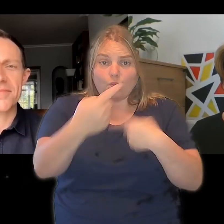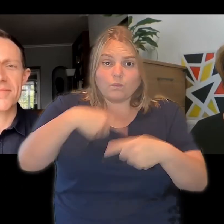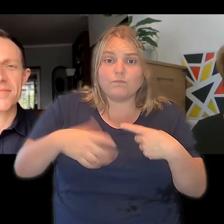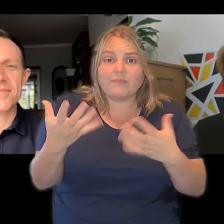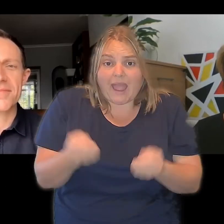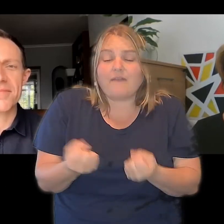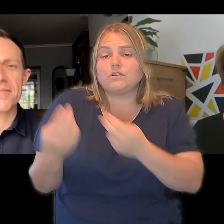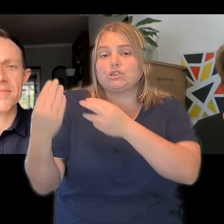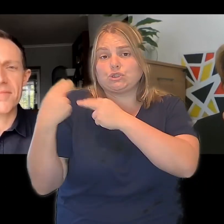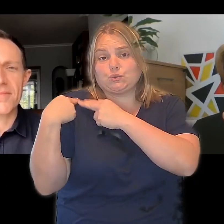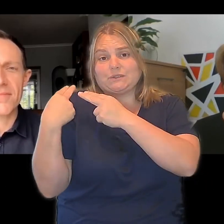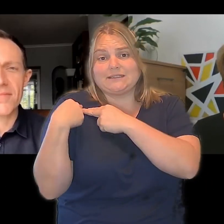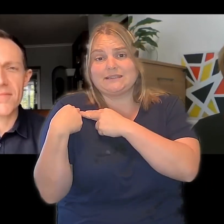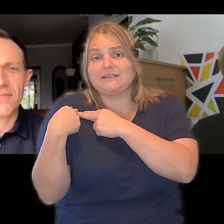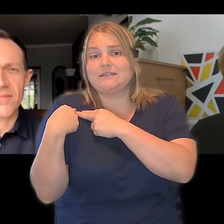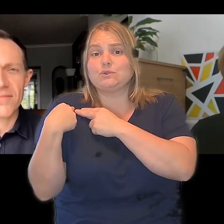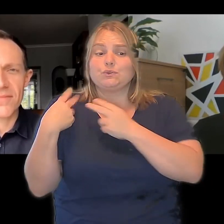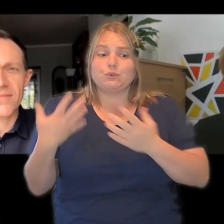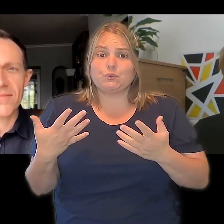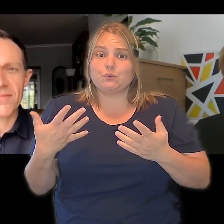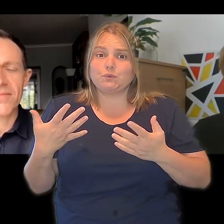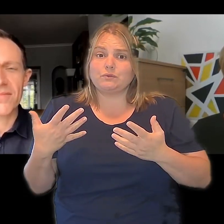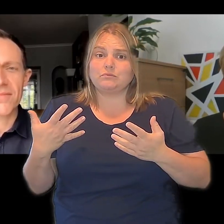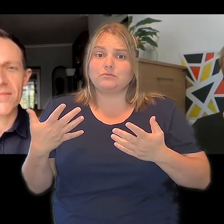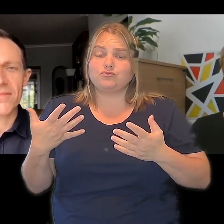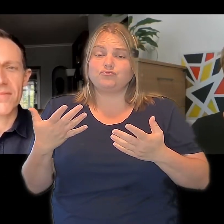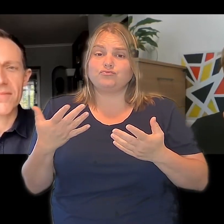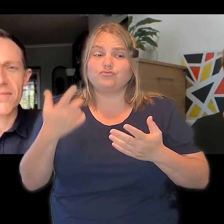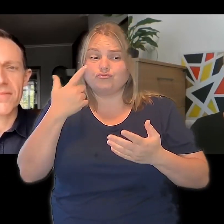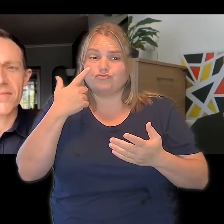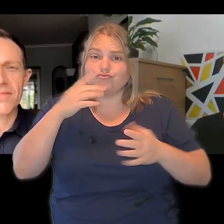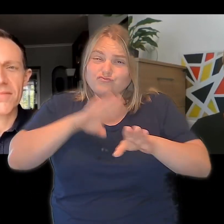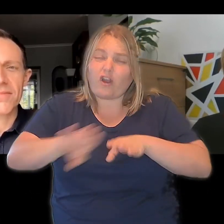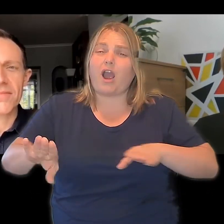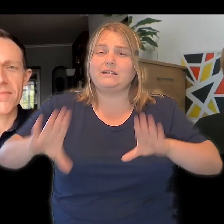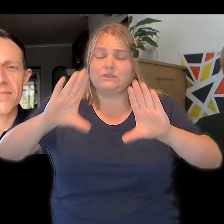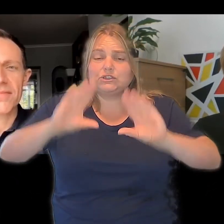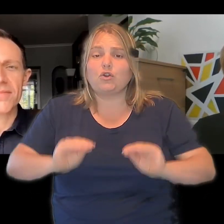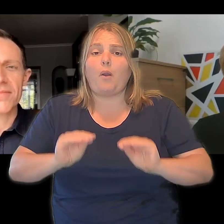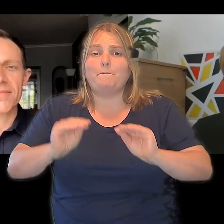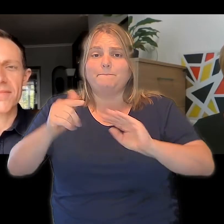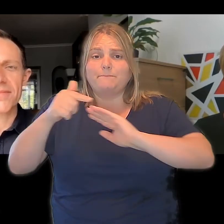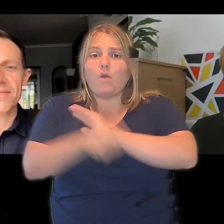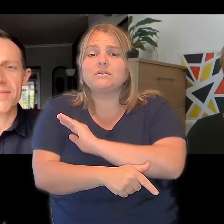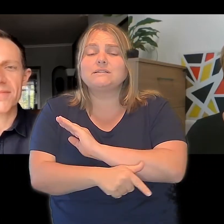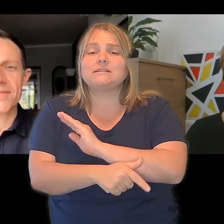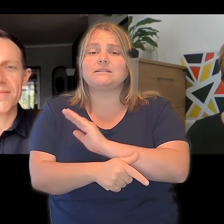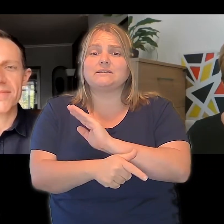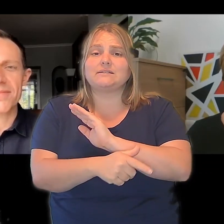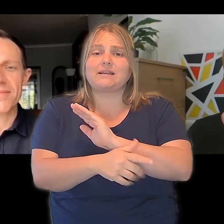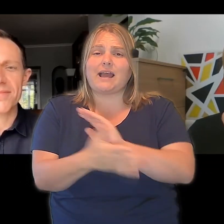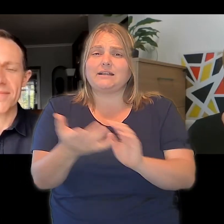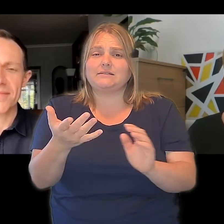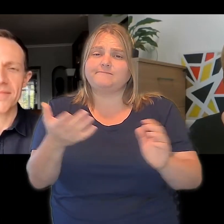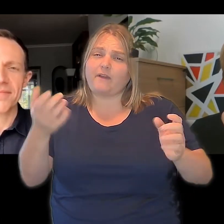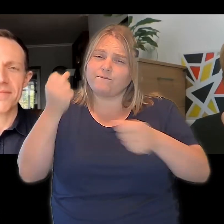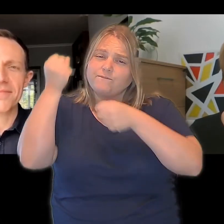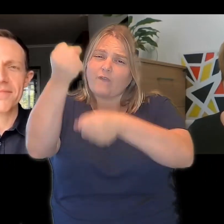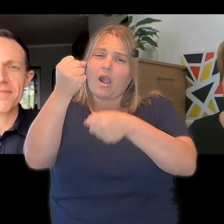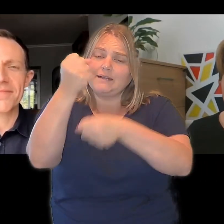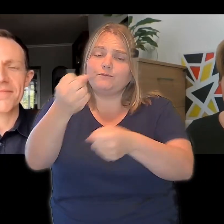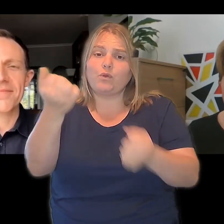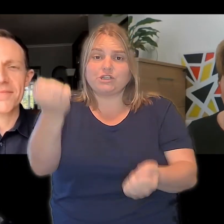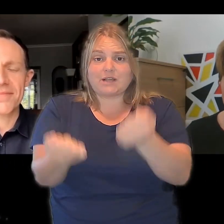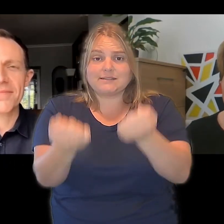there is a duty on us to try and do what we can to alleviate poverty and injustice. And for some, that can be the practical